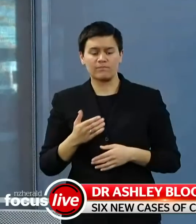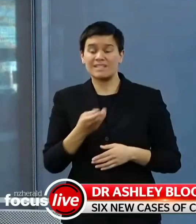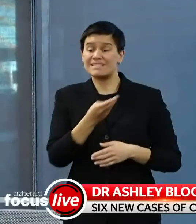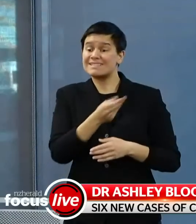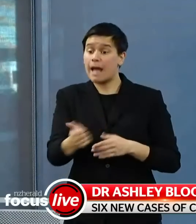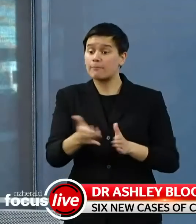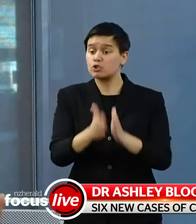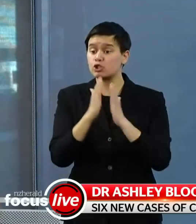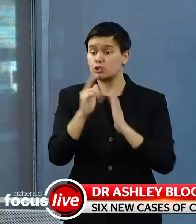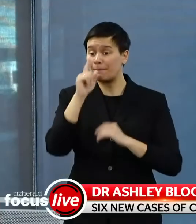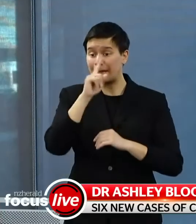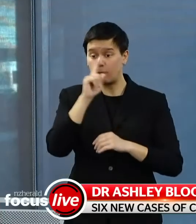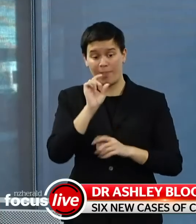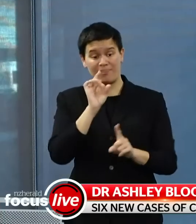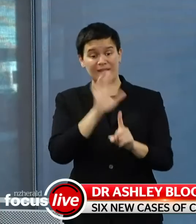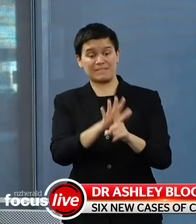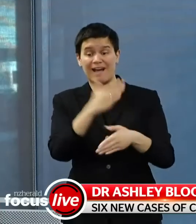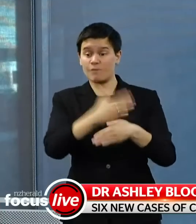support the testing.